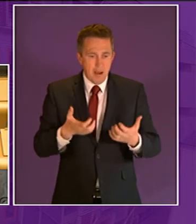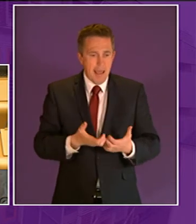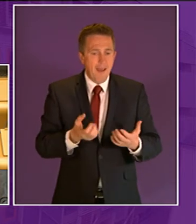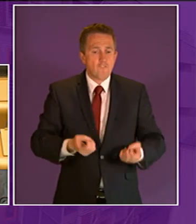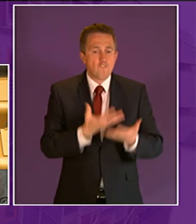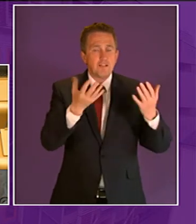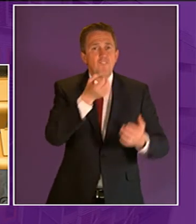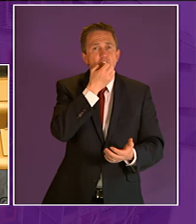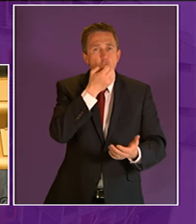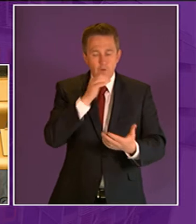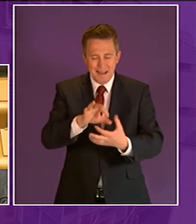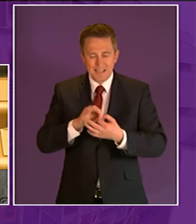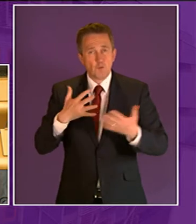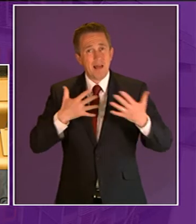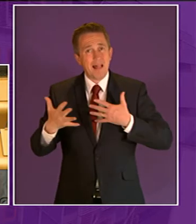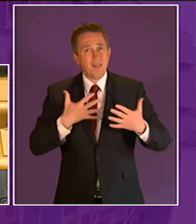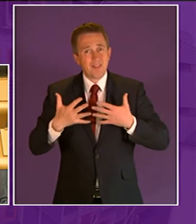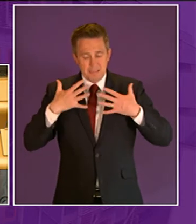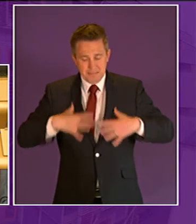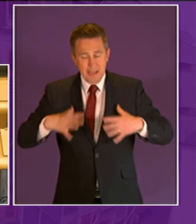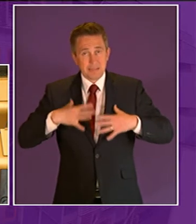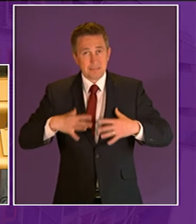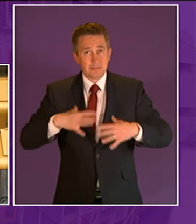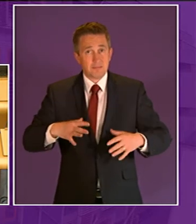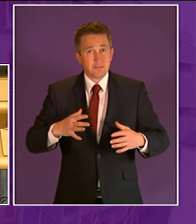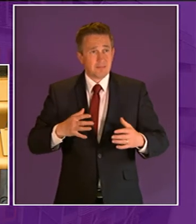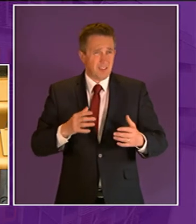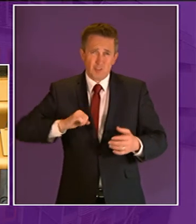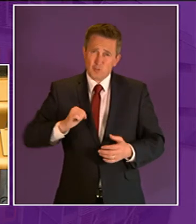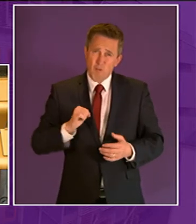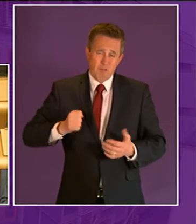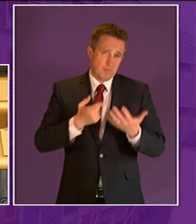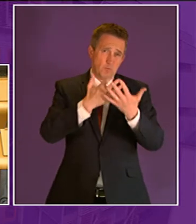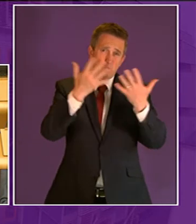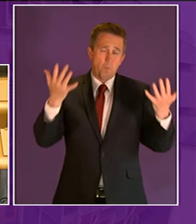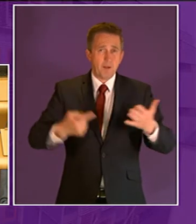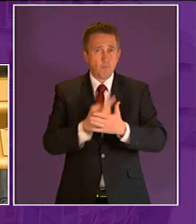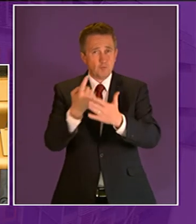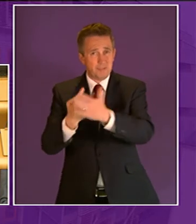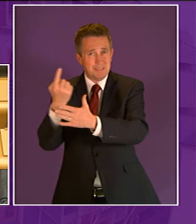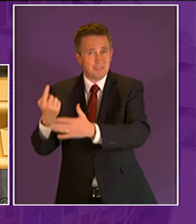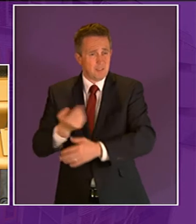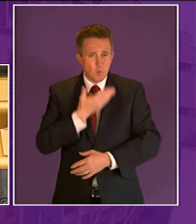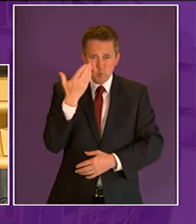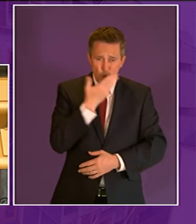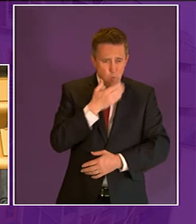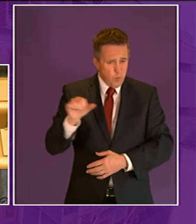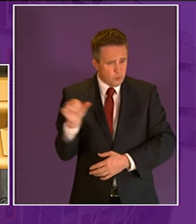and given the invaluable programs that are on offer schools across the country should be being encouraged to use